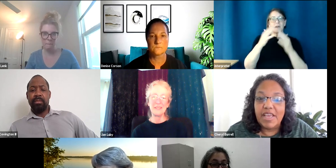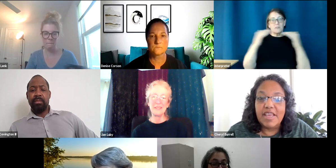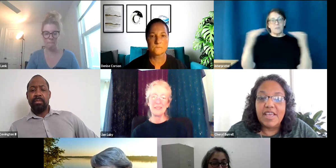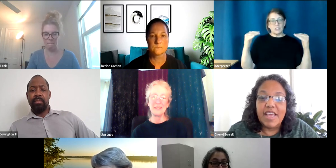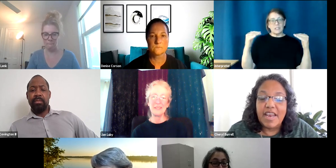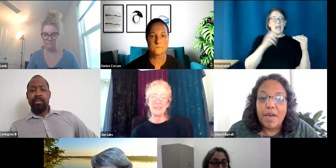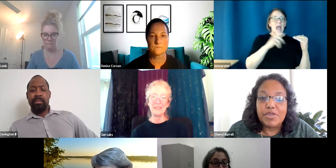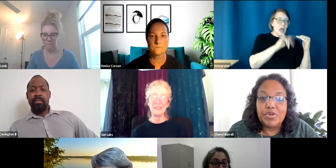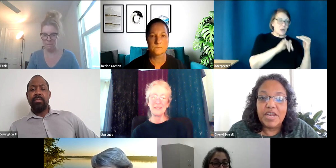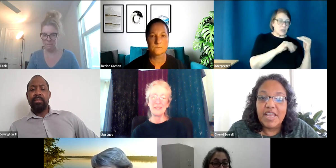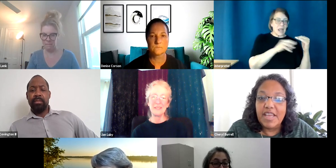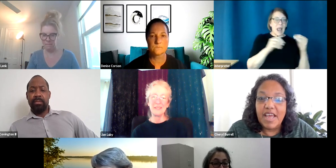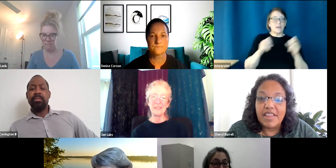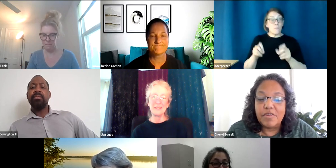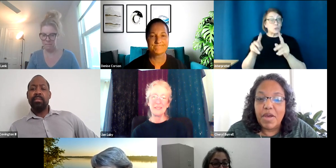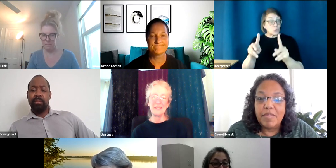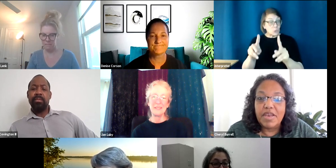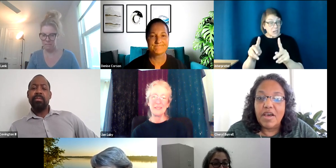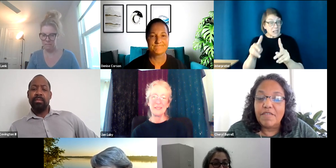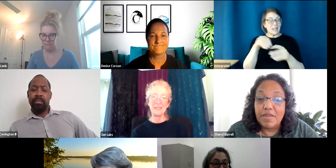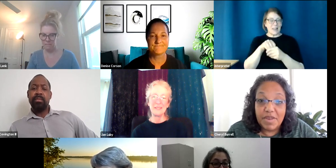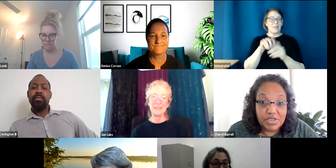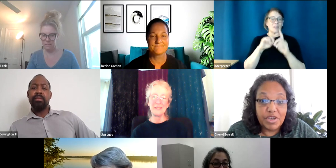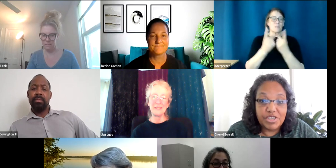and Opportunity at the Department of Administration.